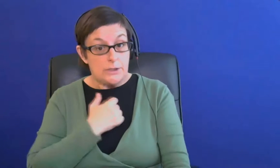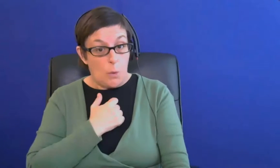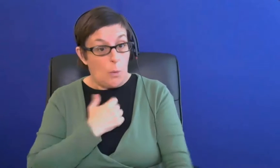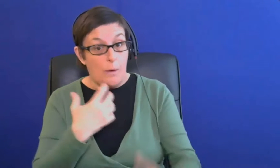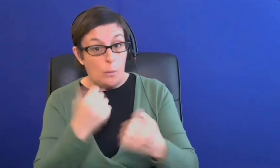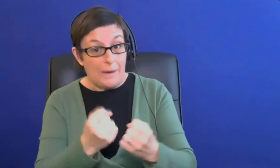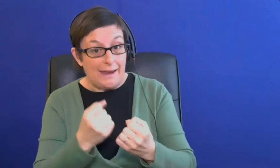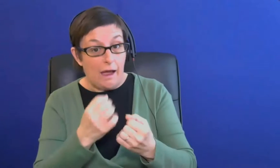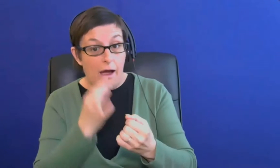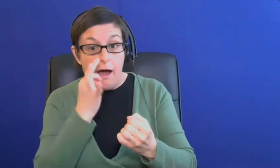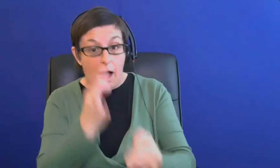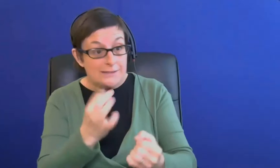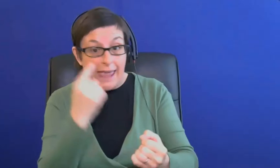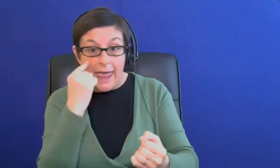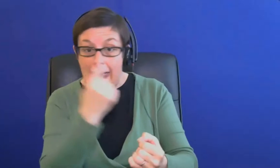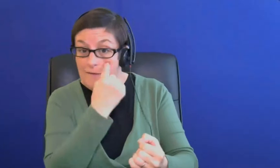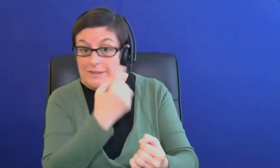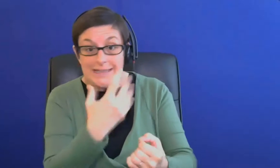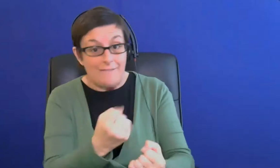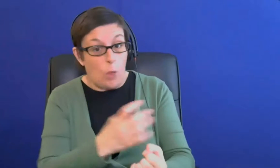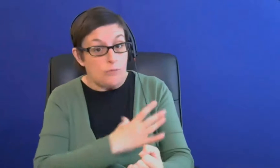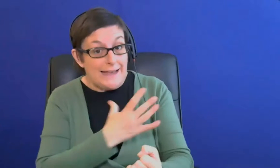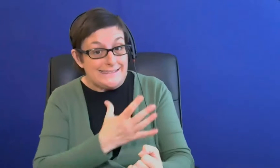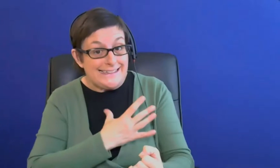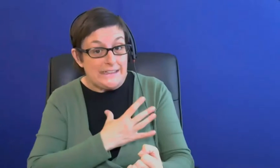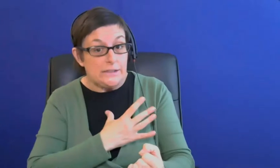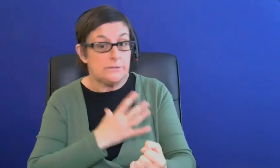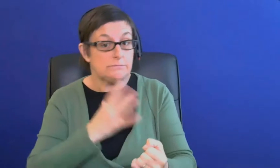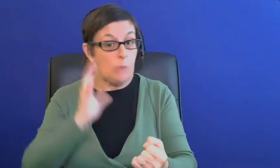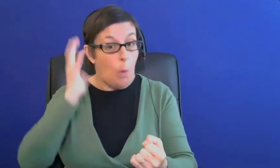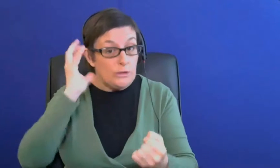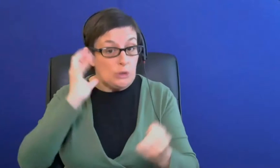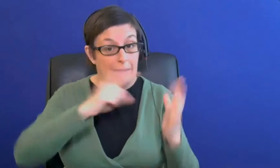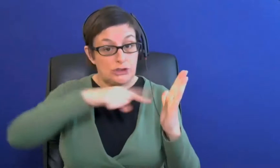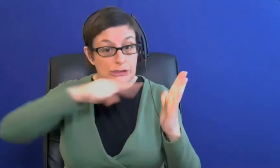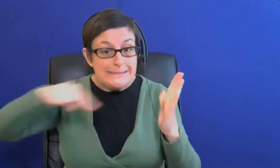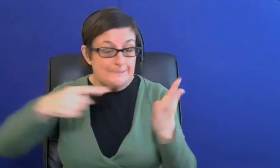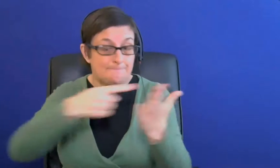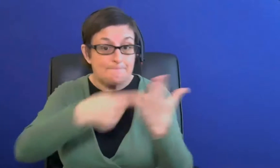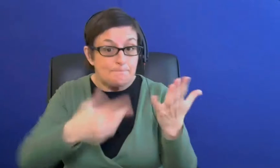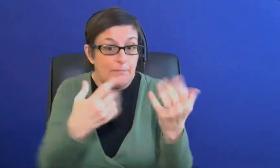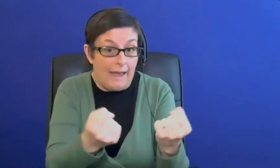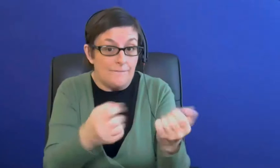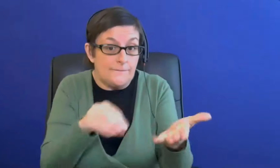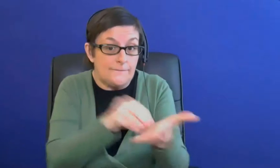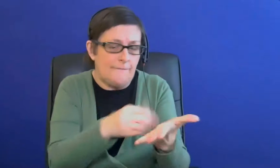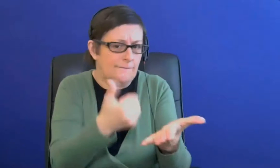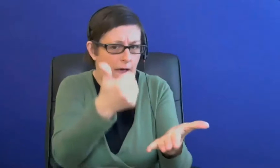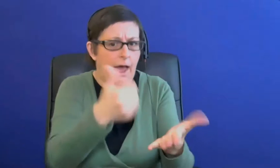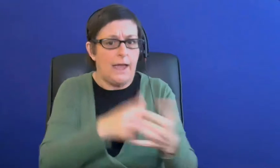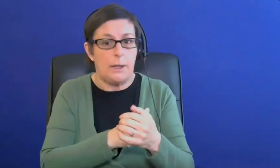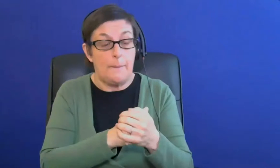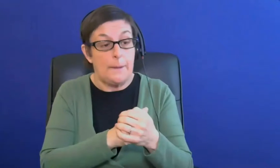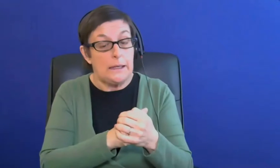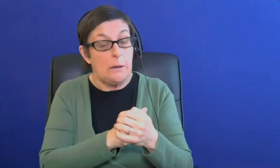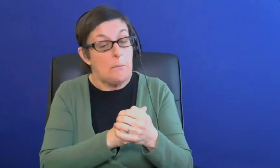that in um because we'll be able to review that and if that's suitable then that that's fantastic but if you were to be going to a doctor